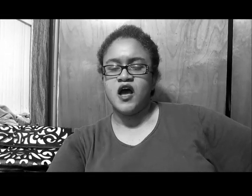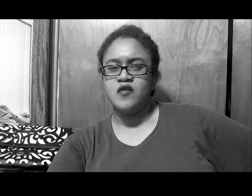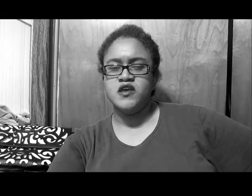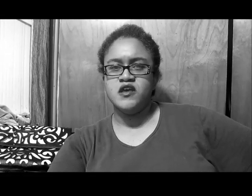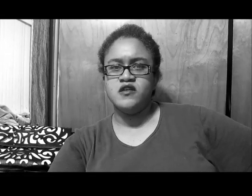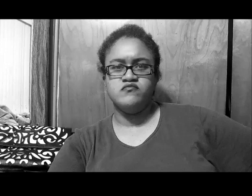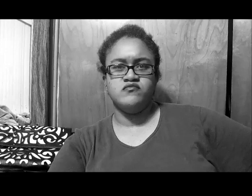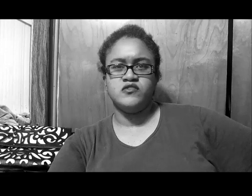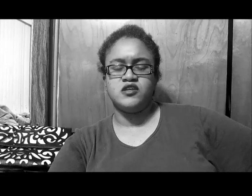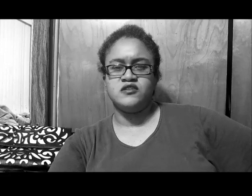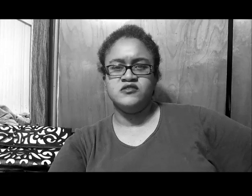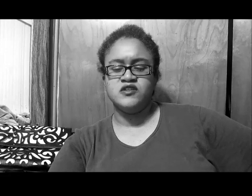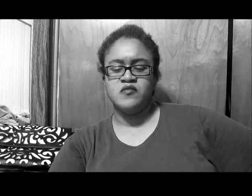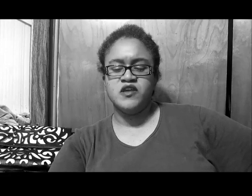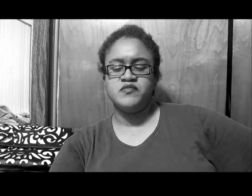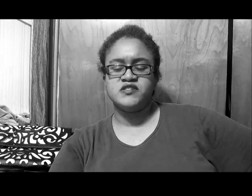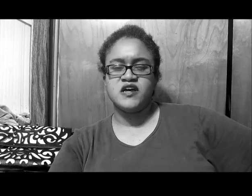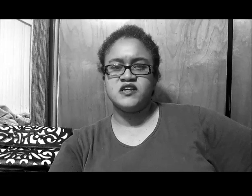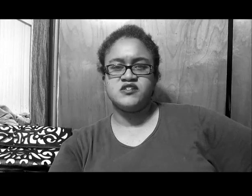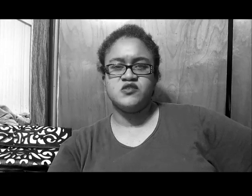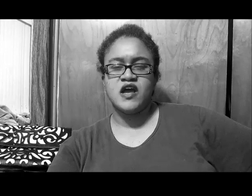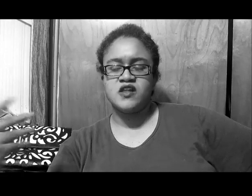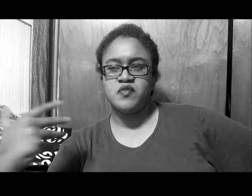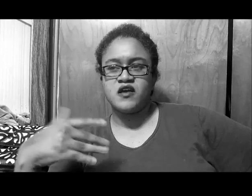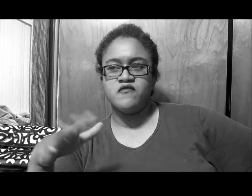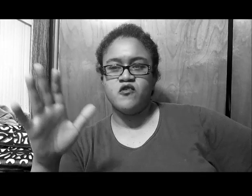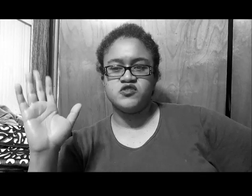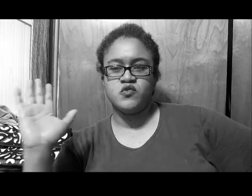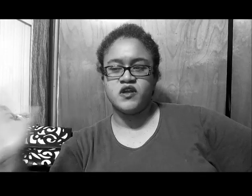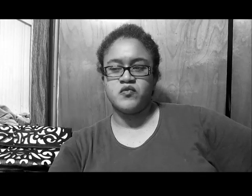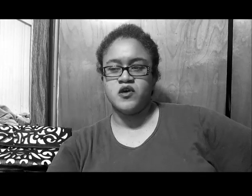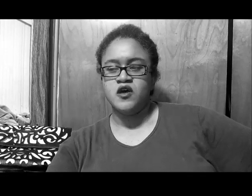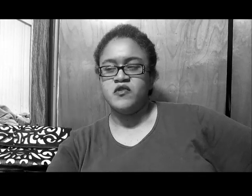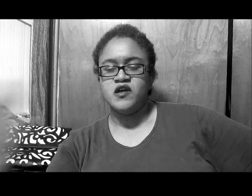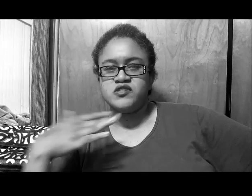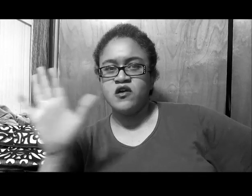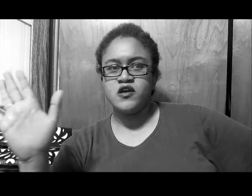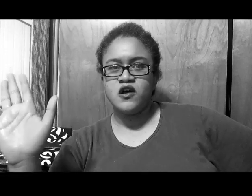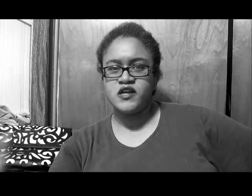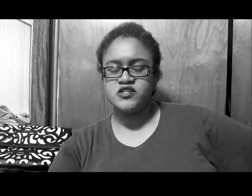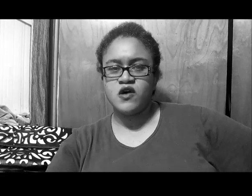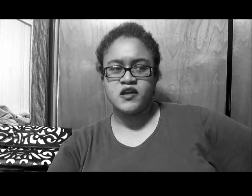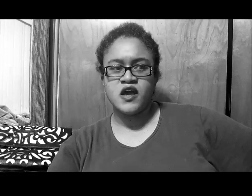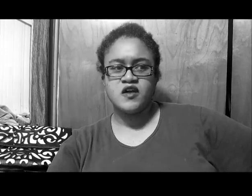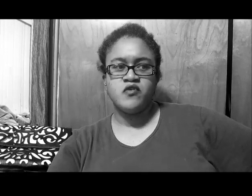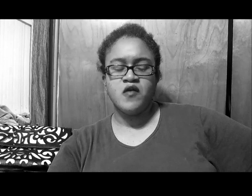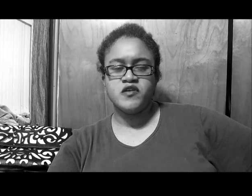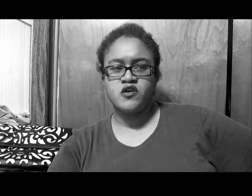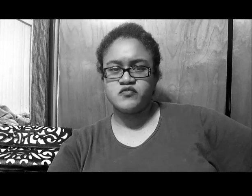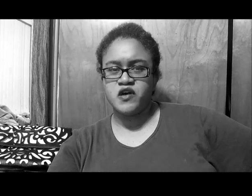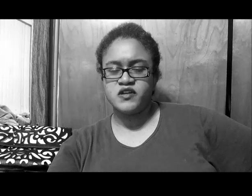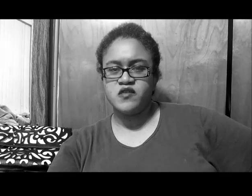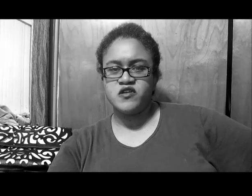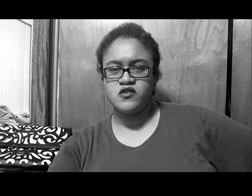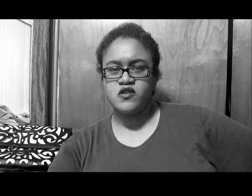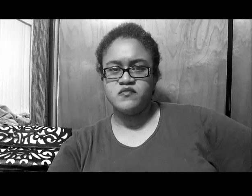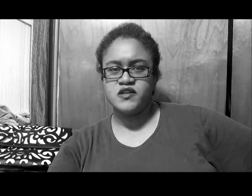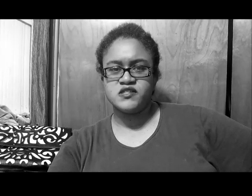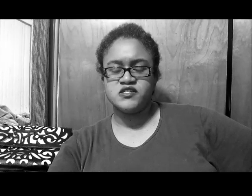I mean, I mean, besides, like I said, we had the back and forth, so whatever, but I'm sorry y'all, that's all I got, I'll probably talk about, damn near 30 minutes, because